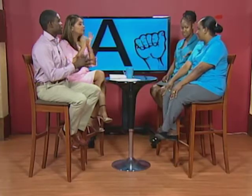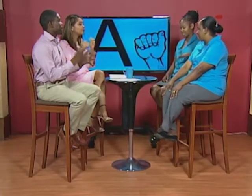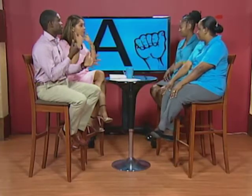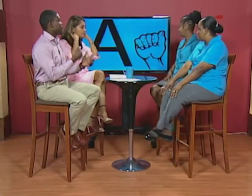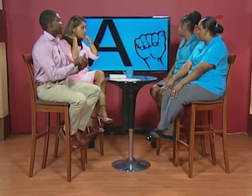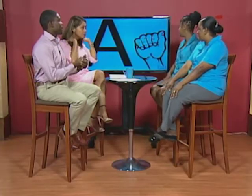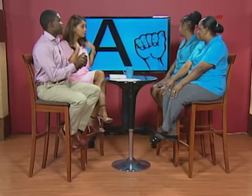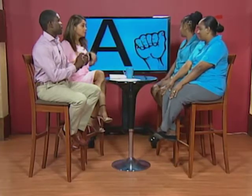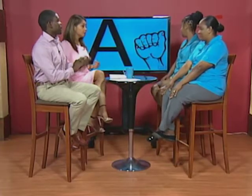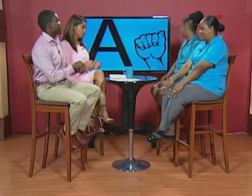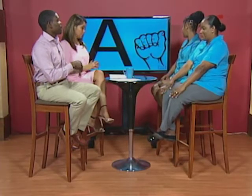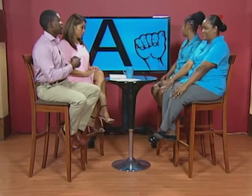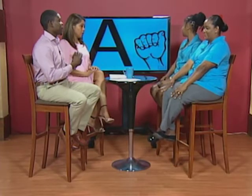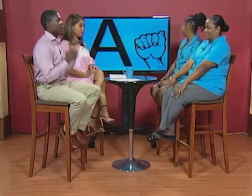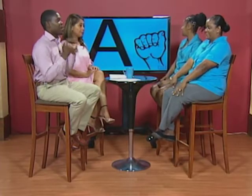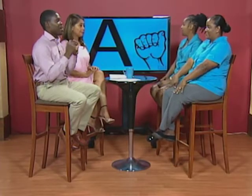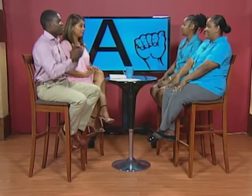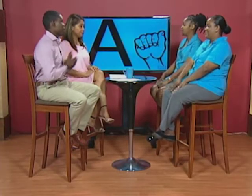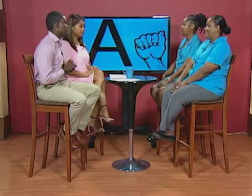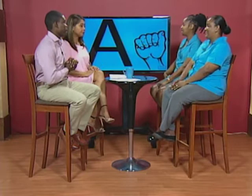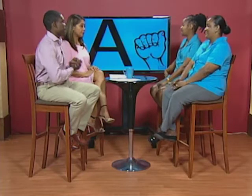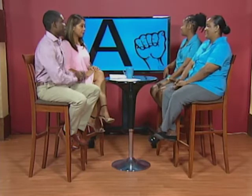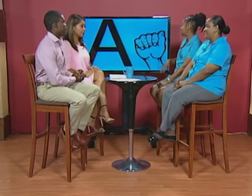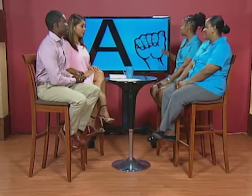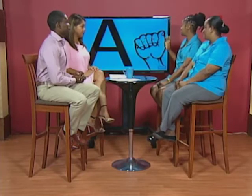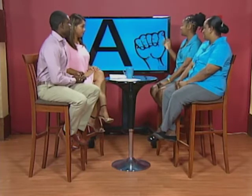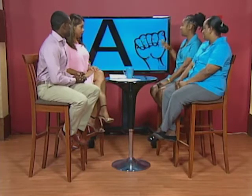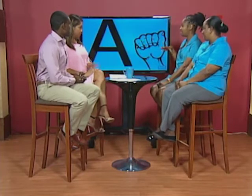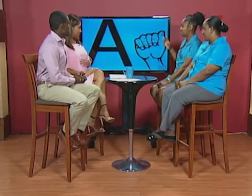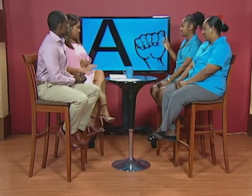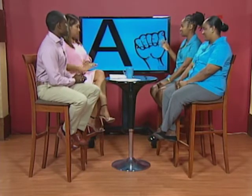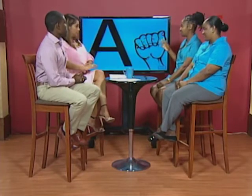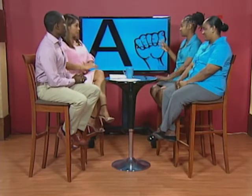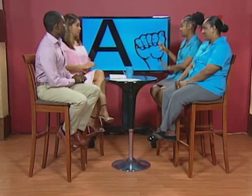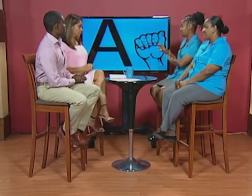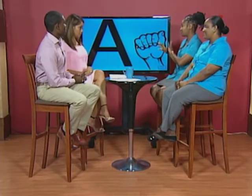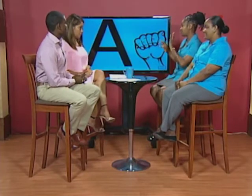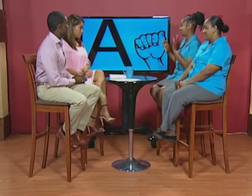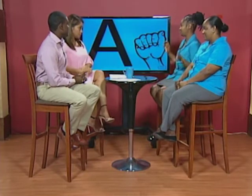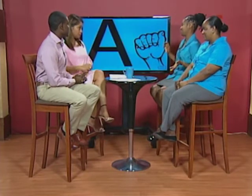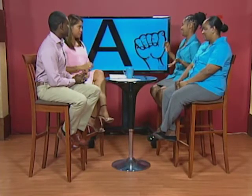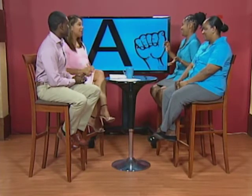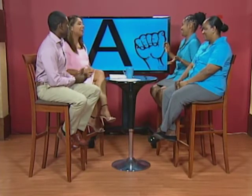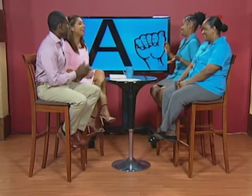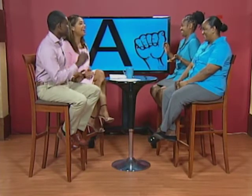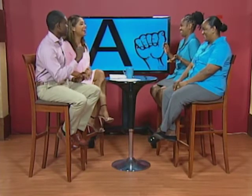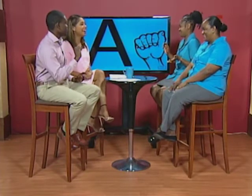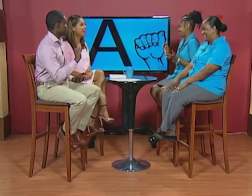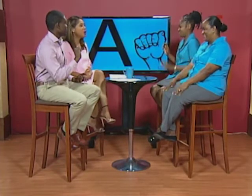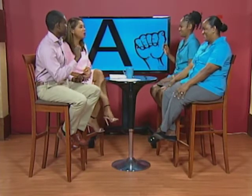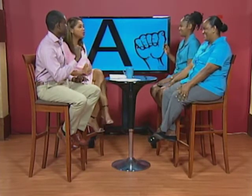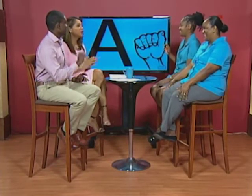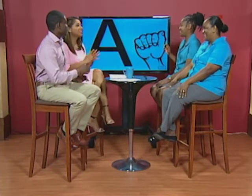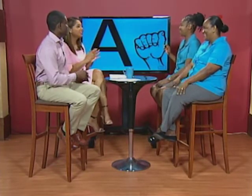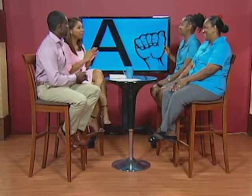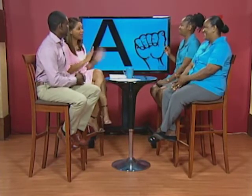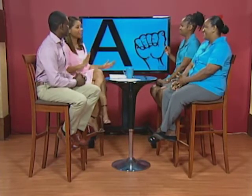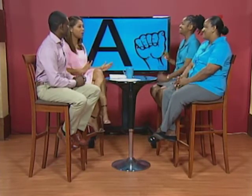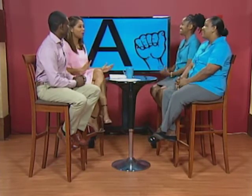um forbes do the numbers okay okay um there are different farming hand shape but we're not going through that today we're doing the basic one